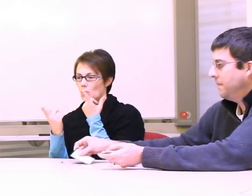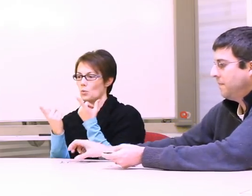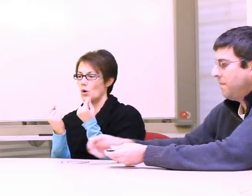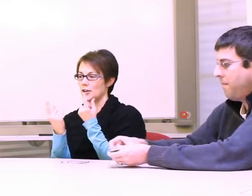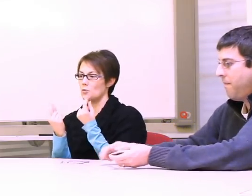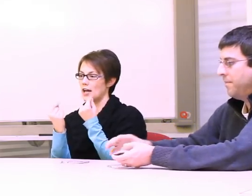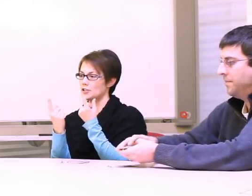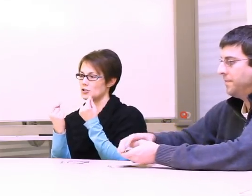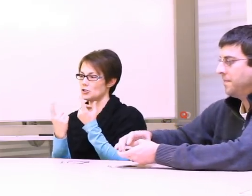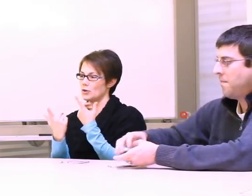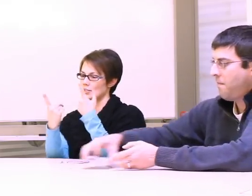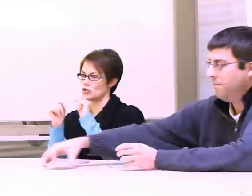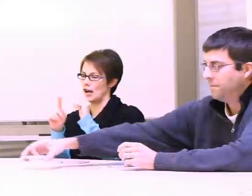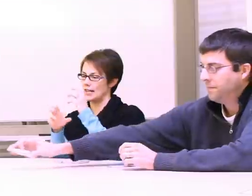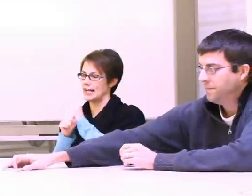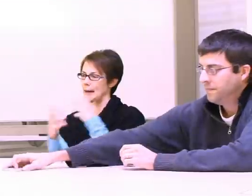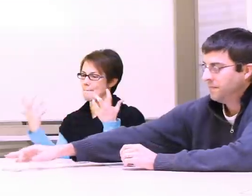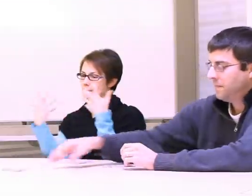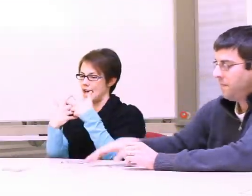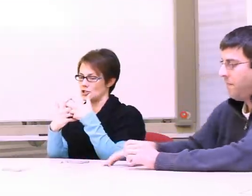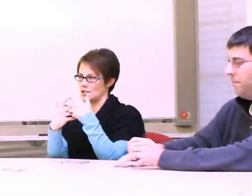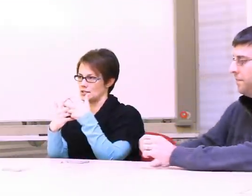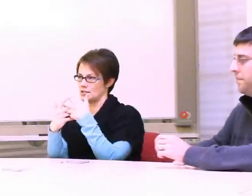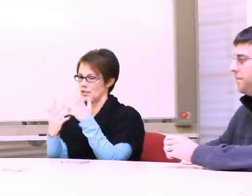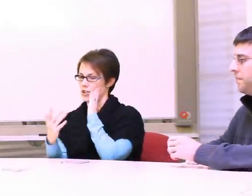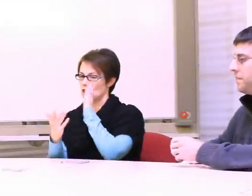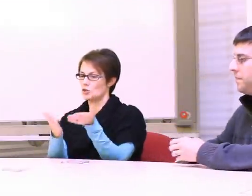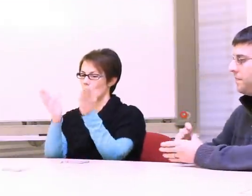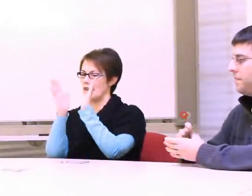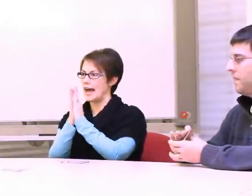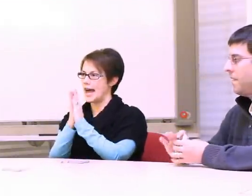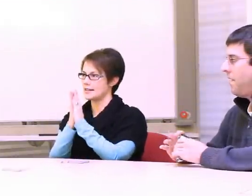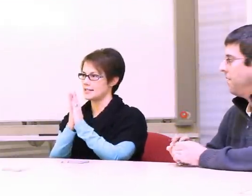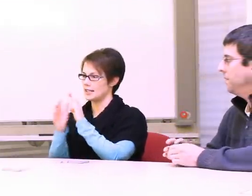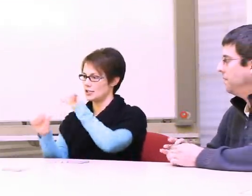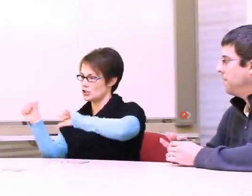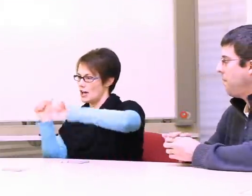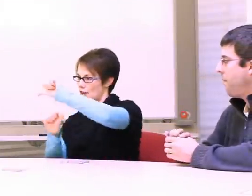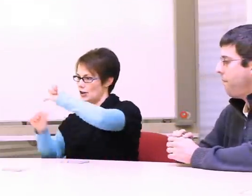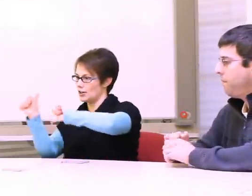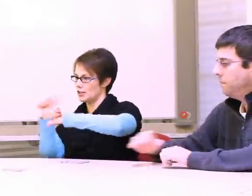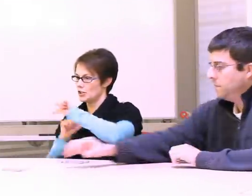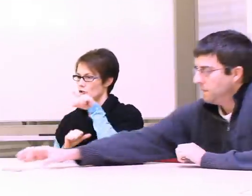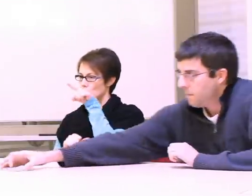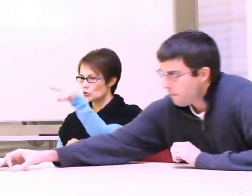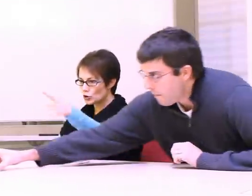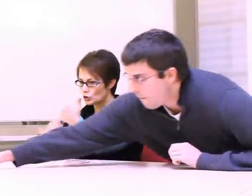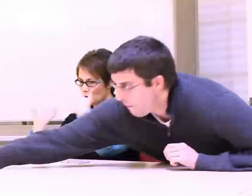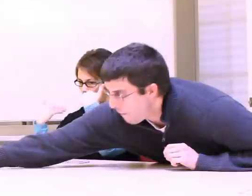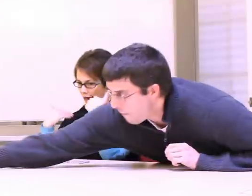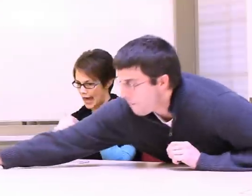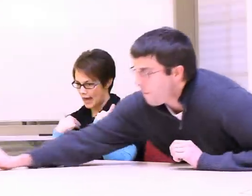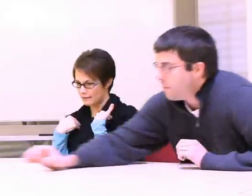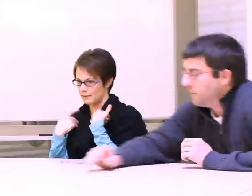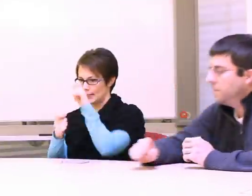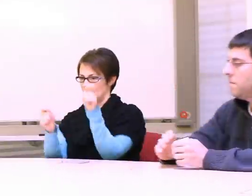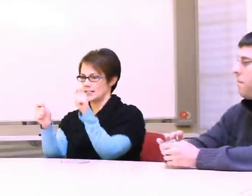What you want to do is try to get matches. You will ask each other, do you have a